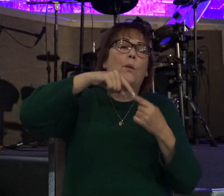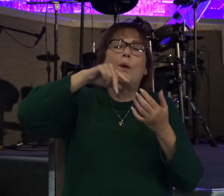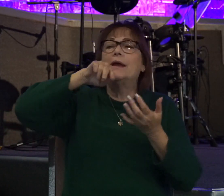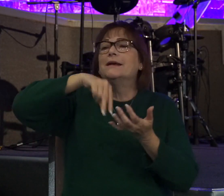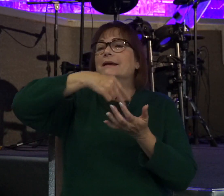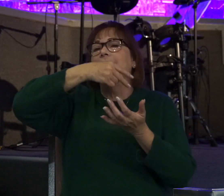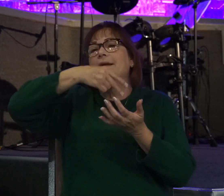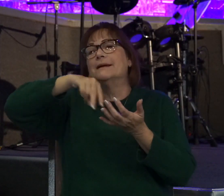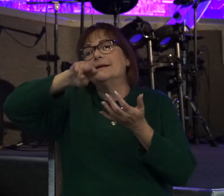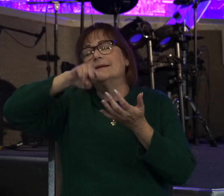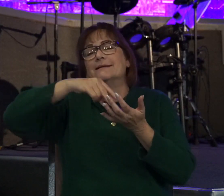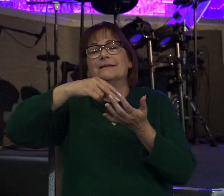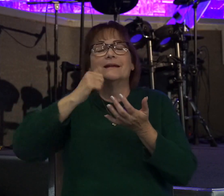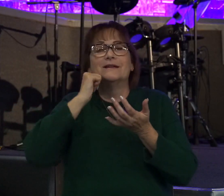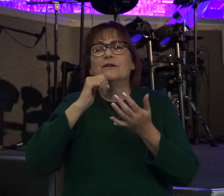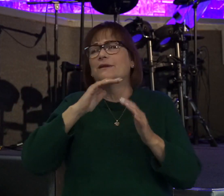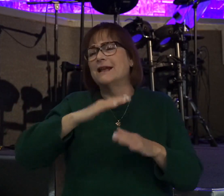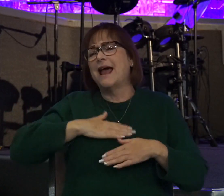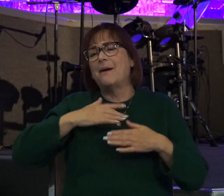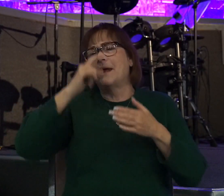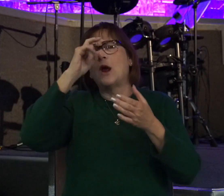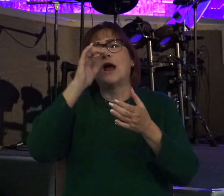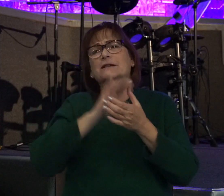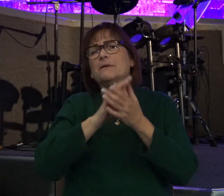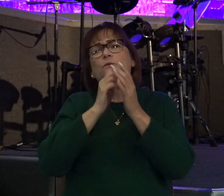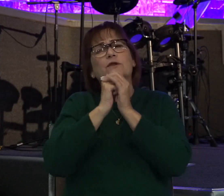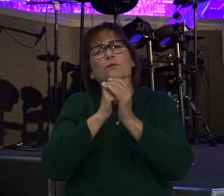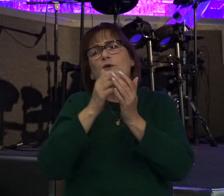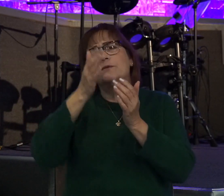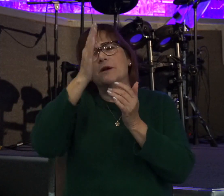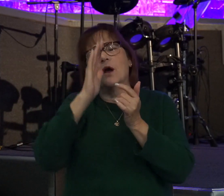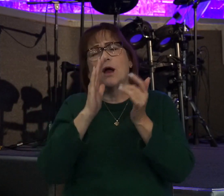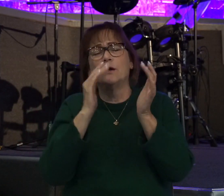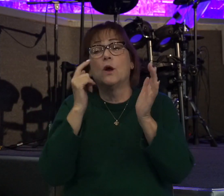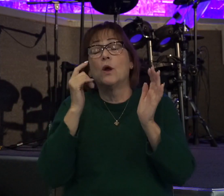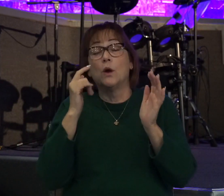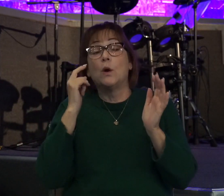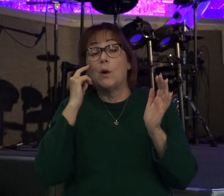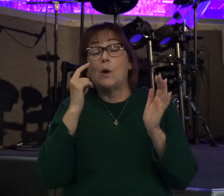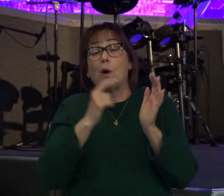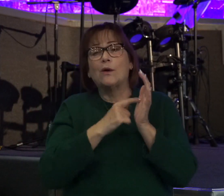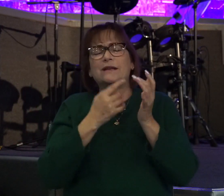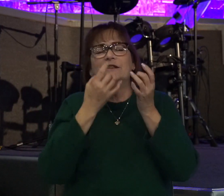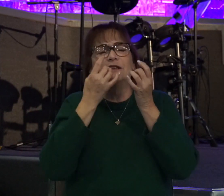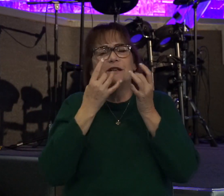And she was so happy her husband was worshipping God. No, and she despised him in her heart.